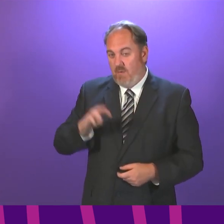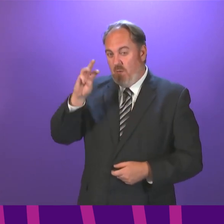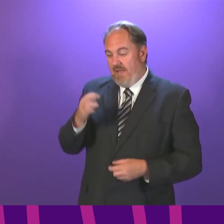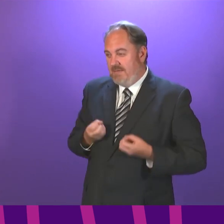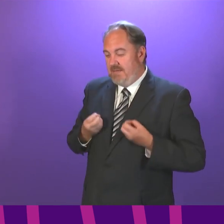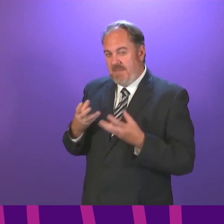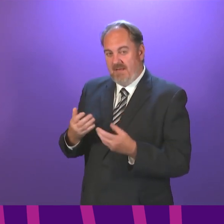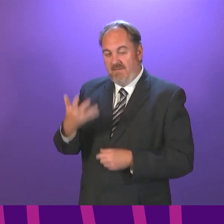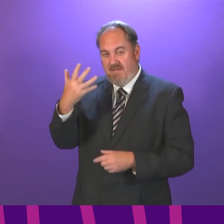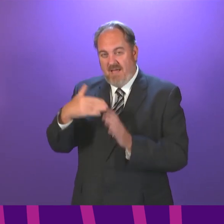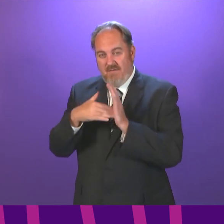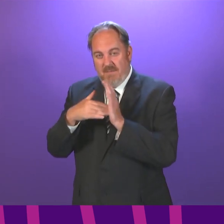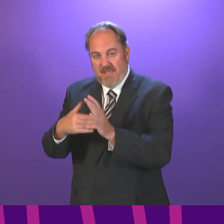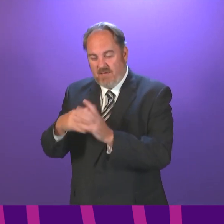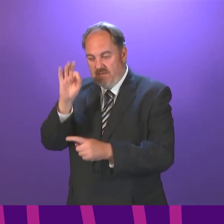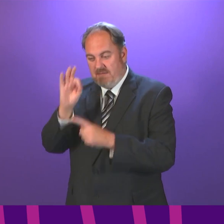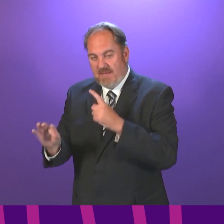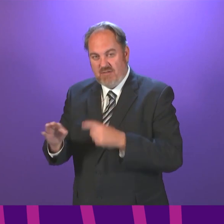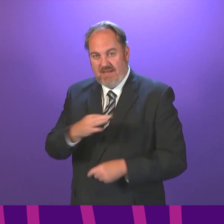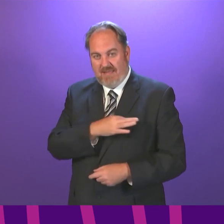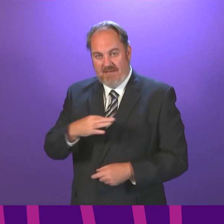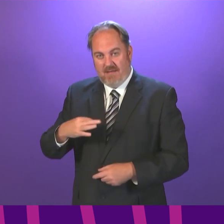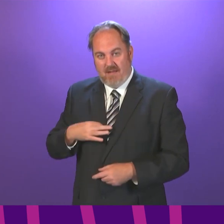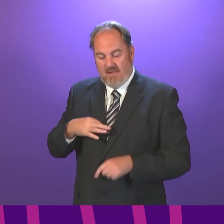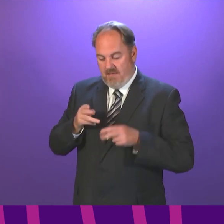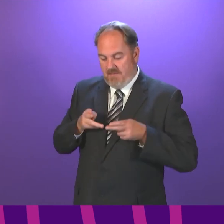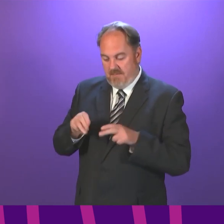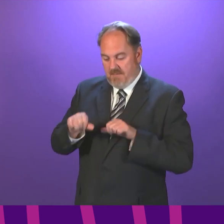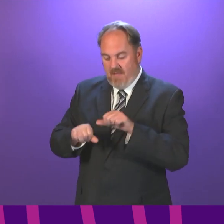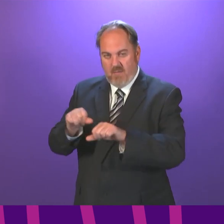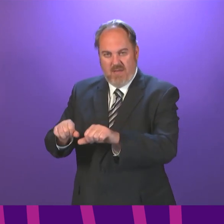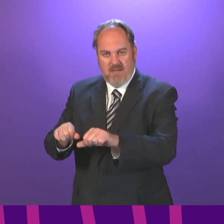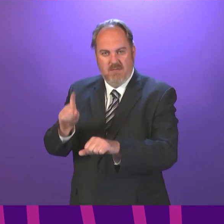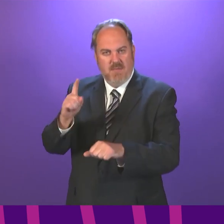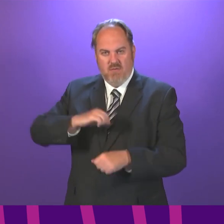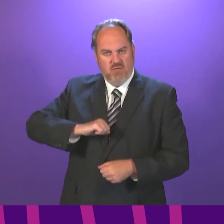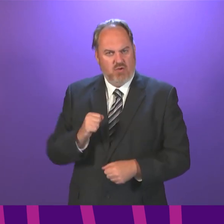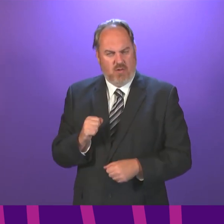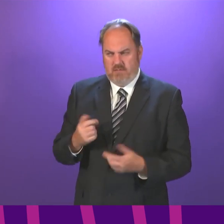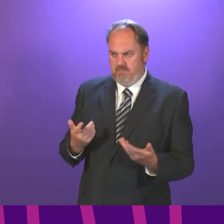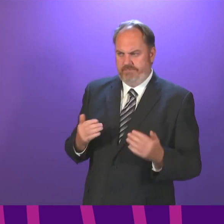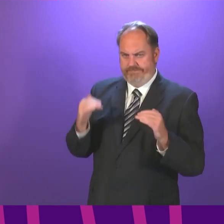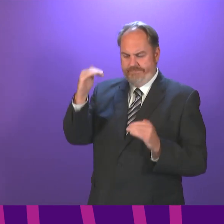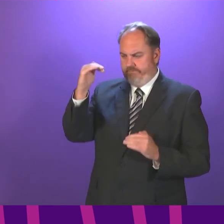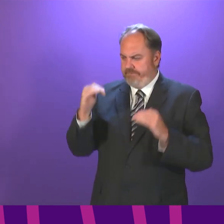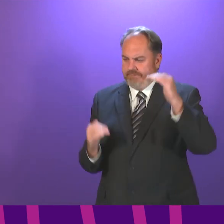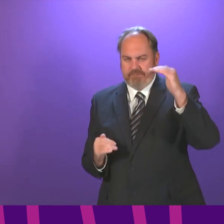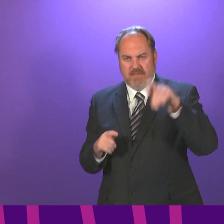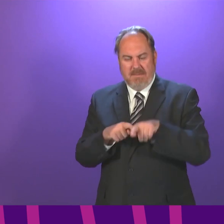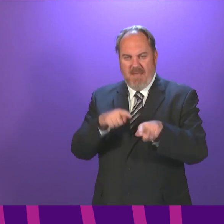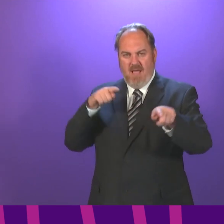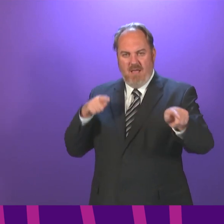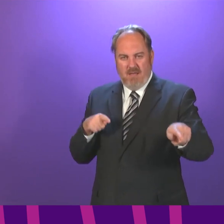£5 million on specialist clinical pathways. That is not matched in Scotland. There are as many as